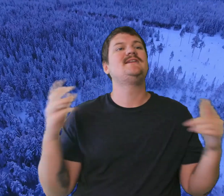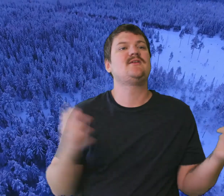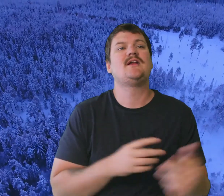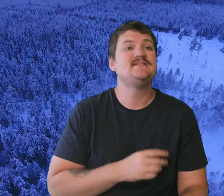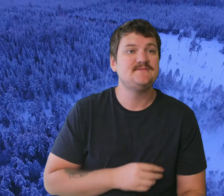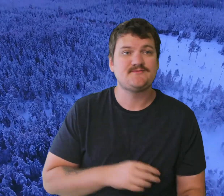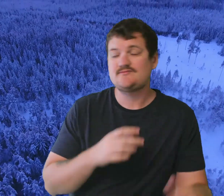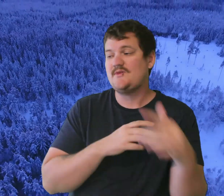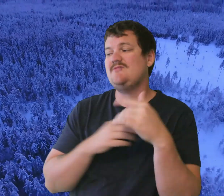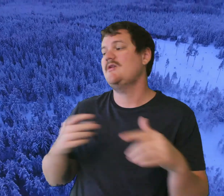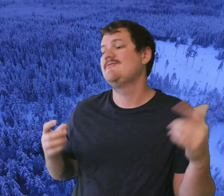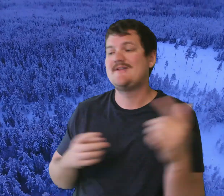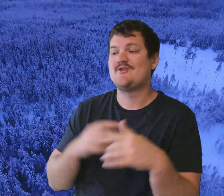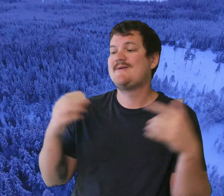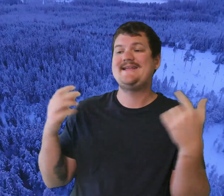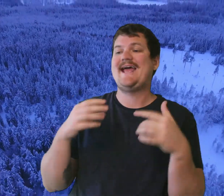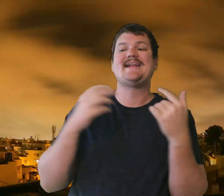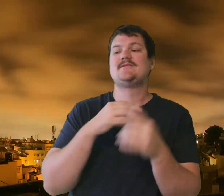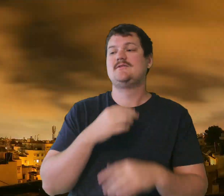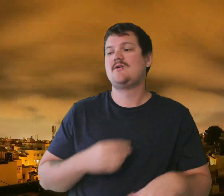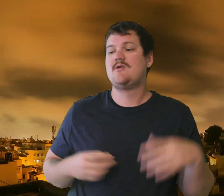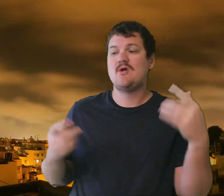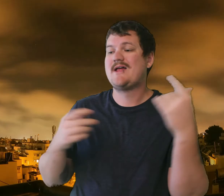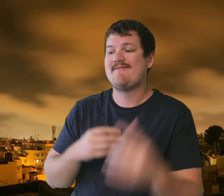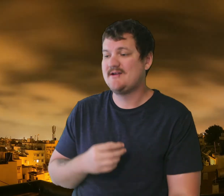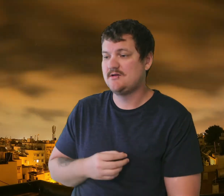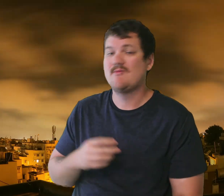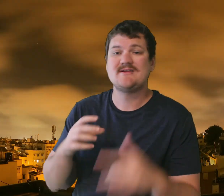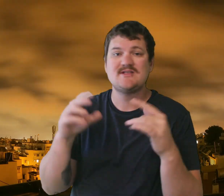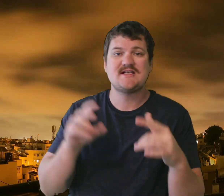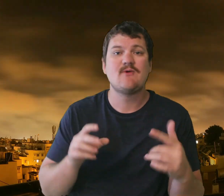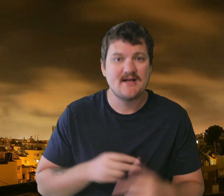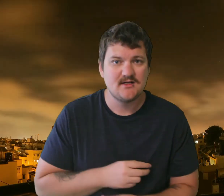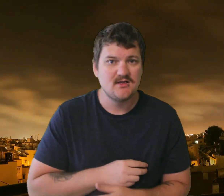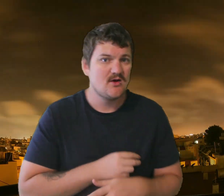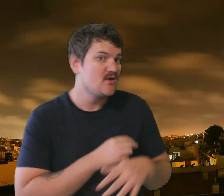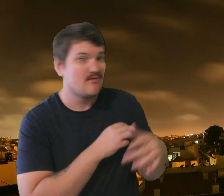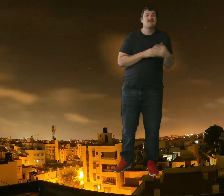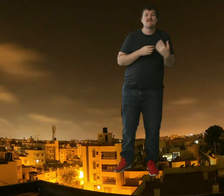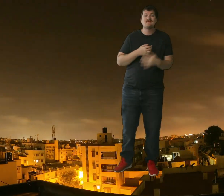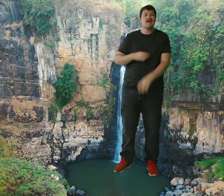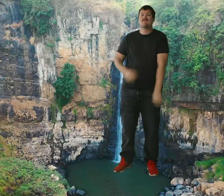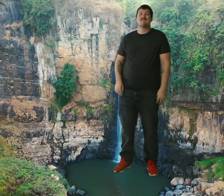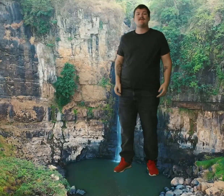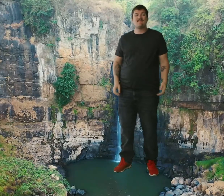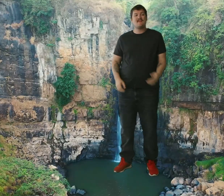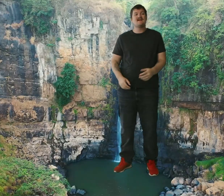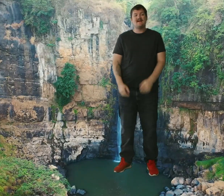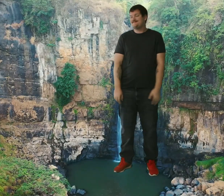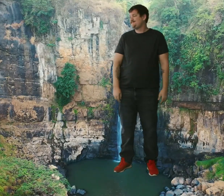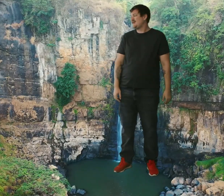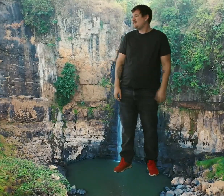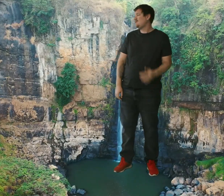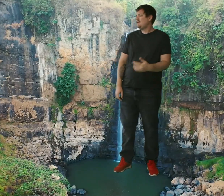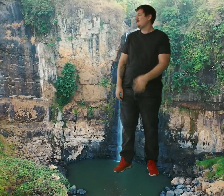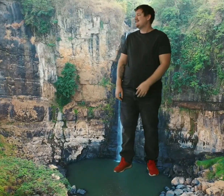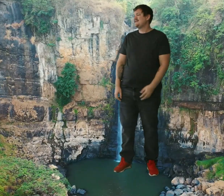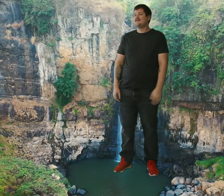at the lies They insinuate on a social media addict I won't have it and the people just stare at it Wishing me death, forcing the failure, but I can't can it I flow with the